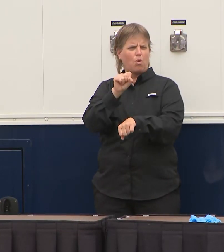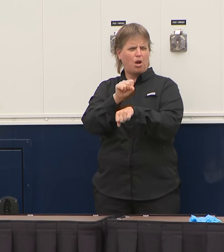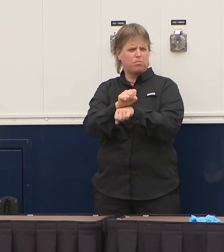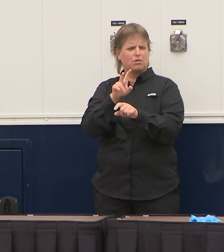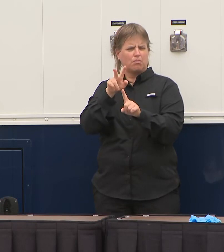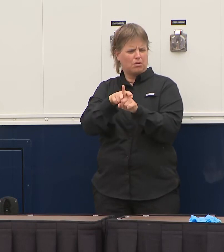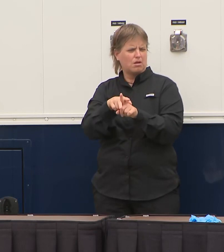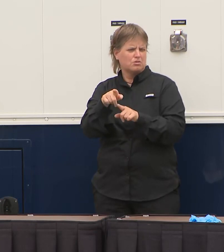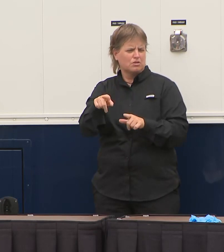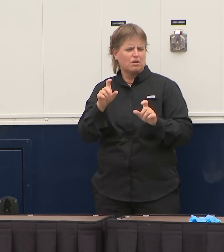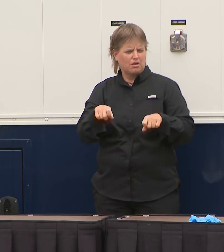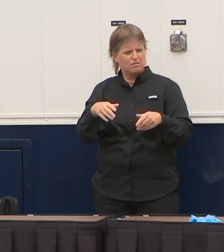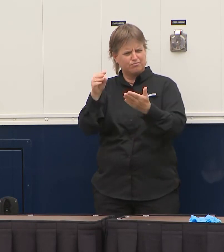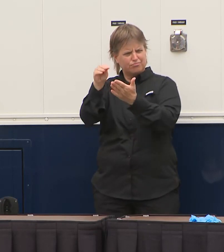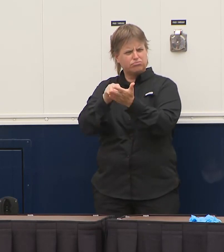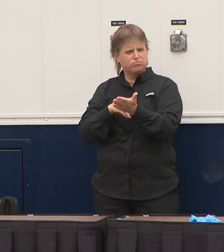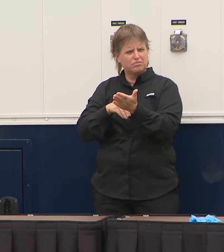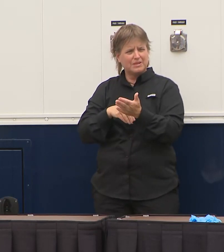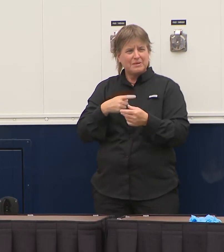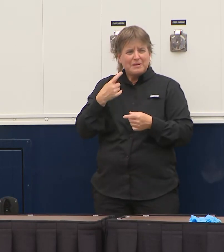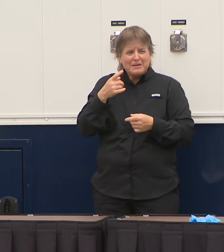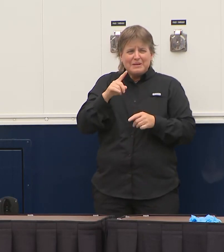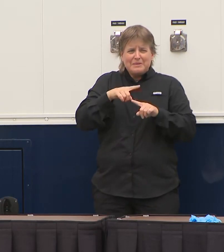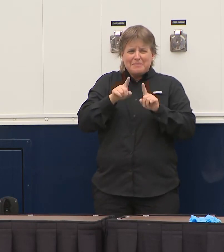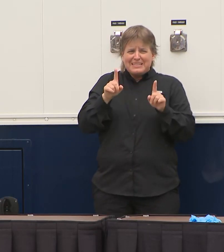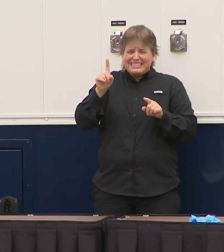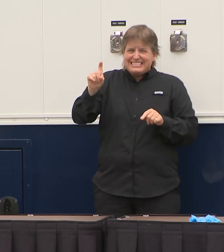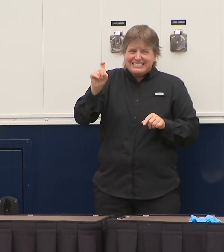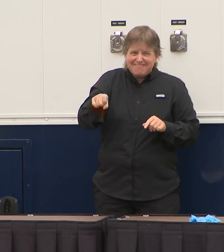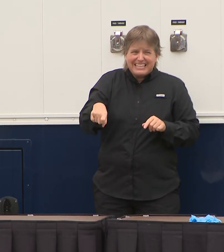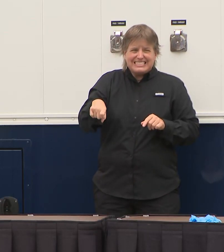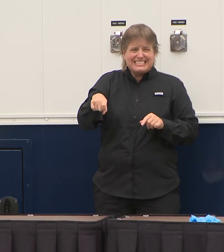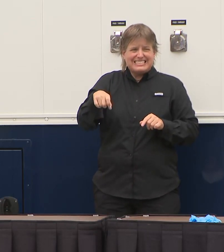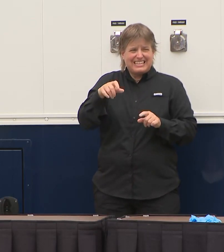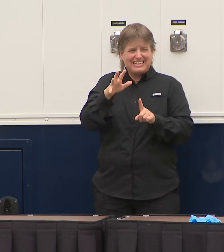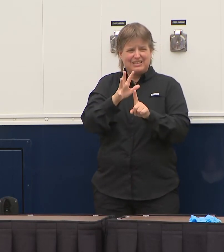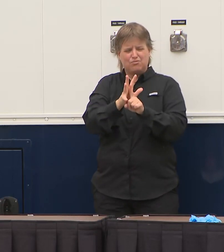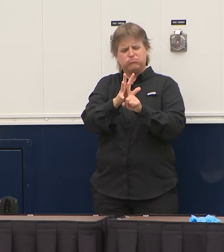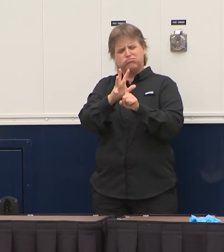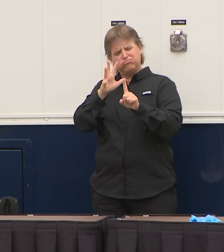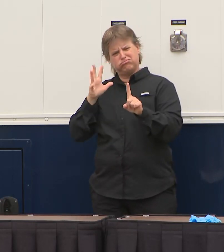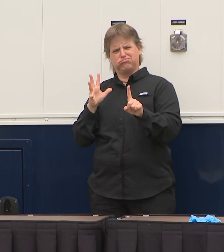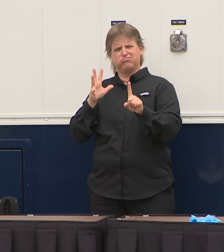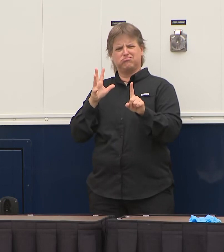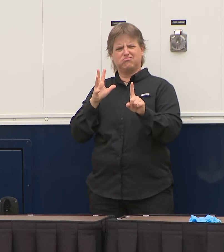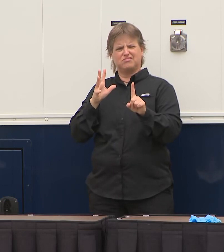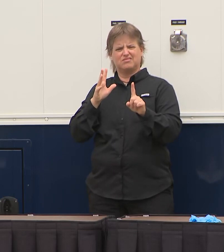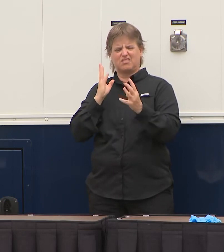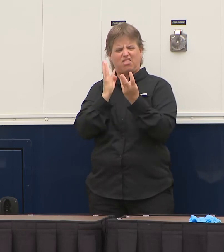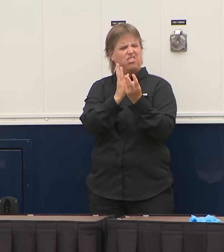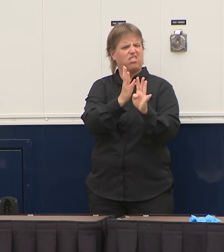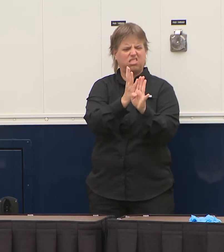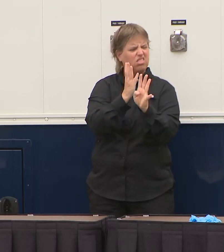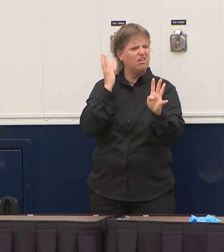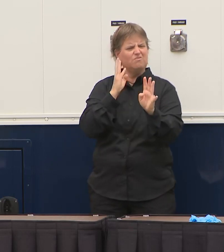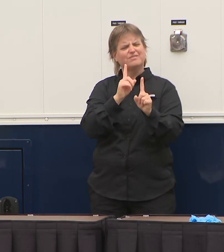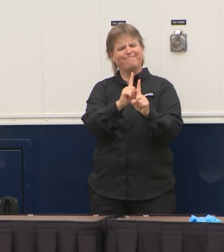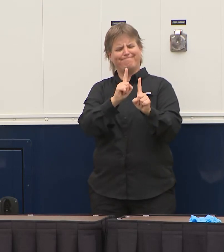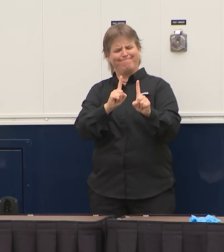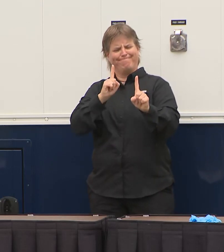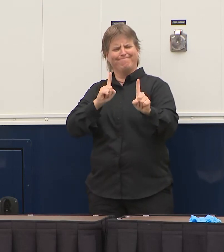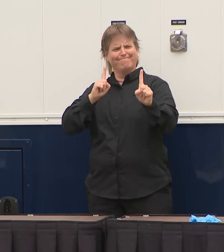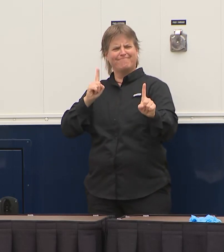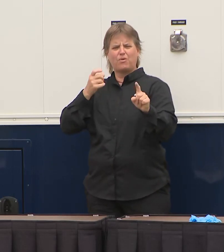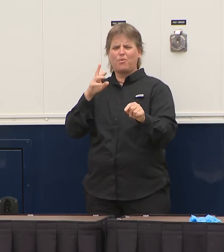violate the social distancing I mean that's just what this is what if you stick to the plan here you're going to be able to come back